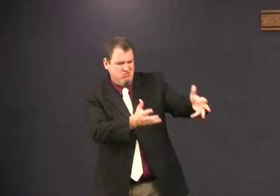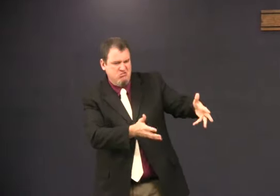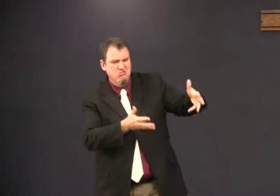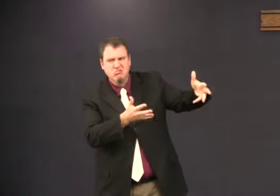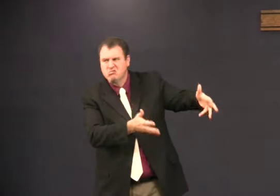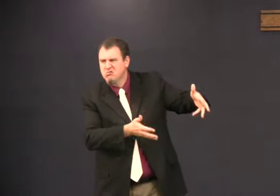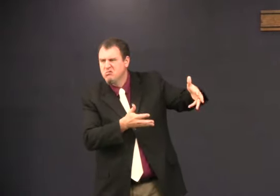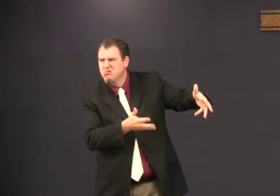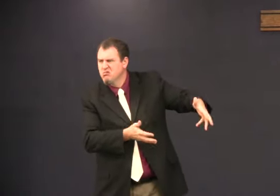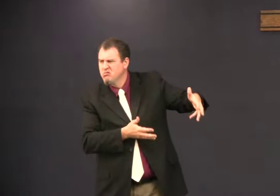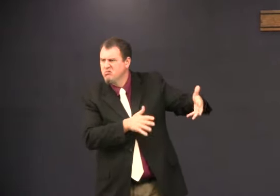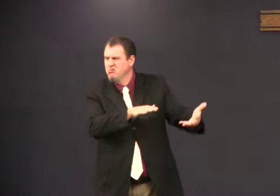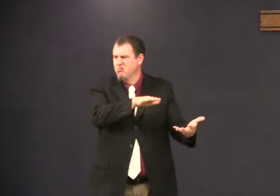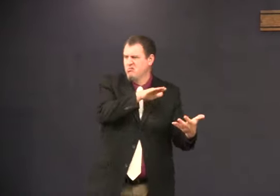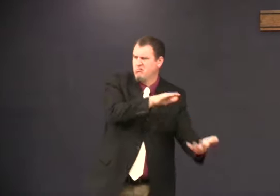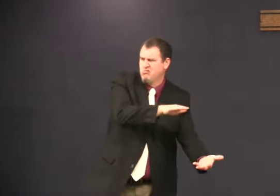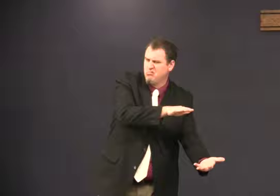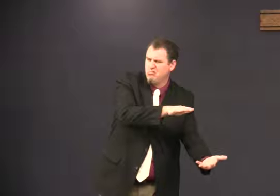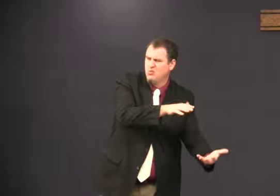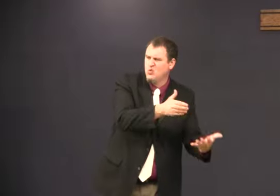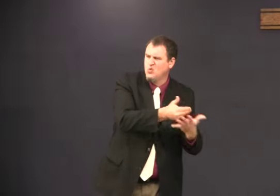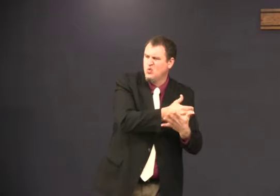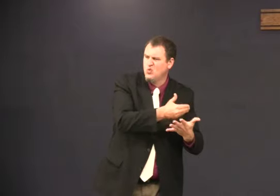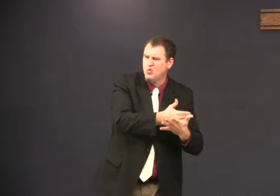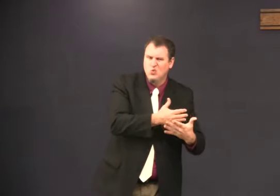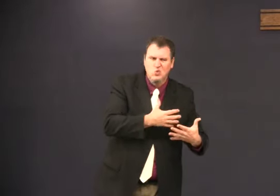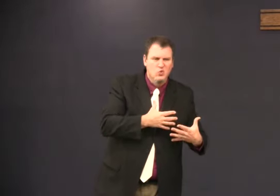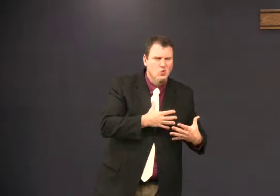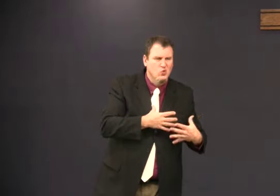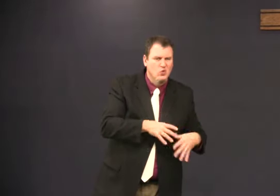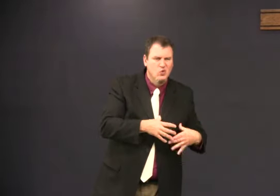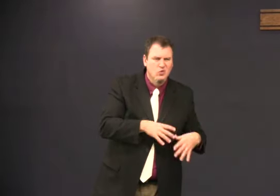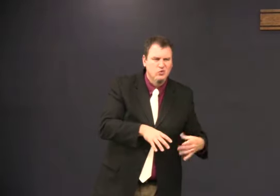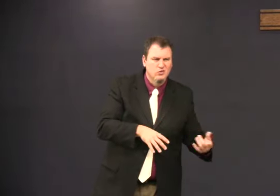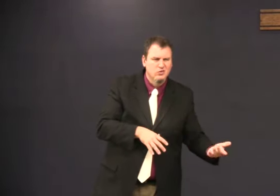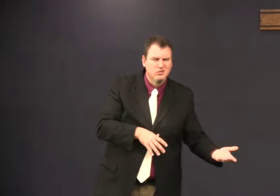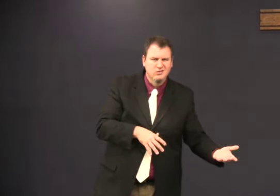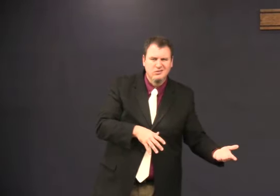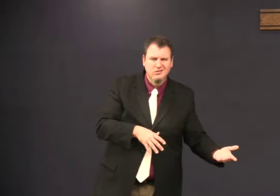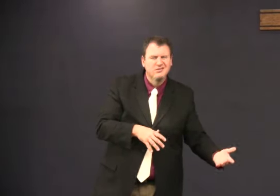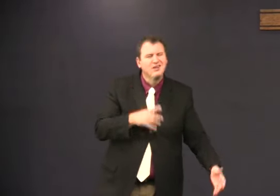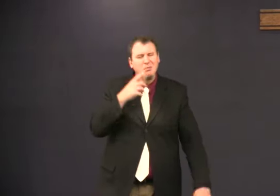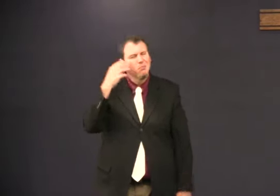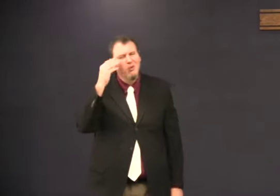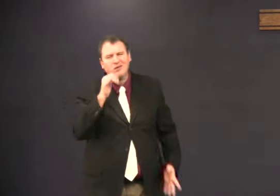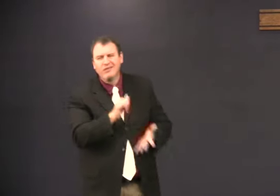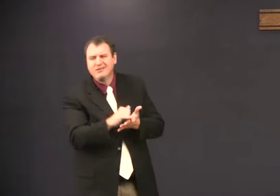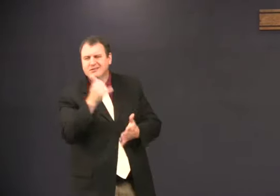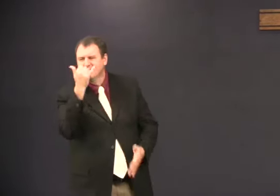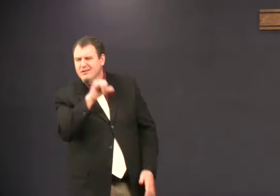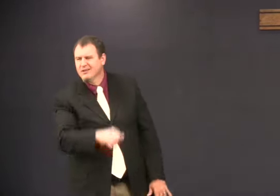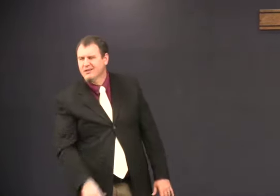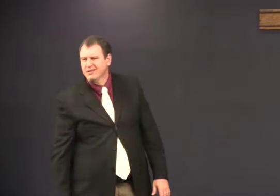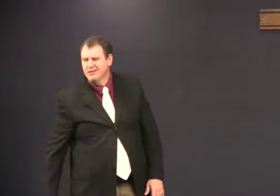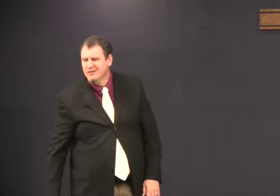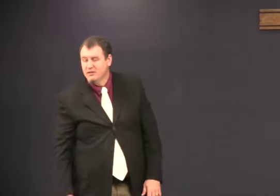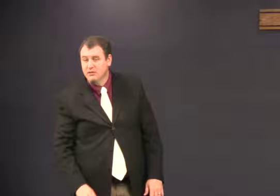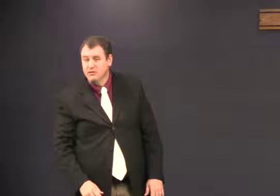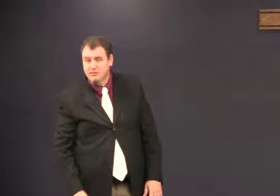three or four or five years we leave them in a drawer or need clothes well that's silly